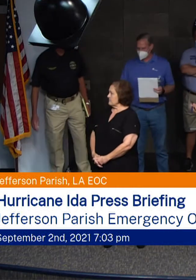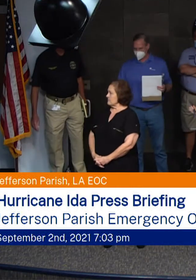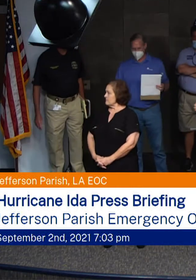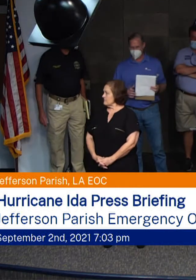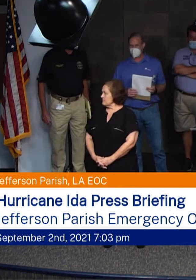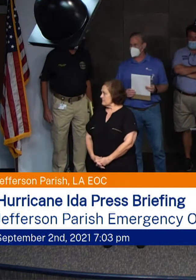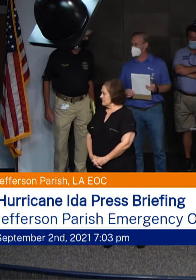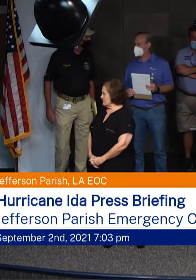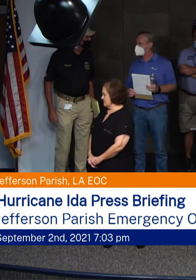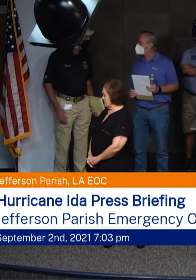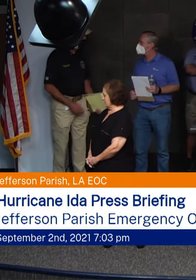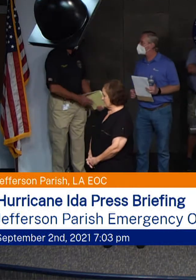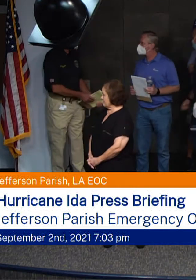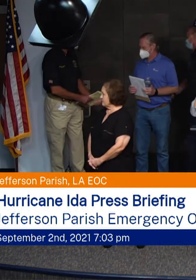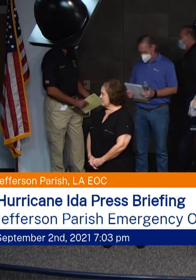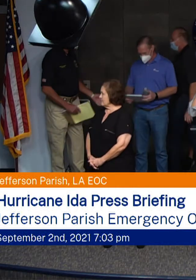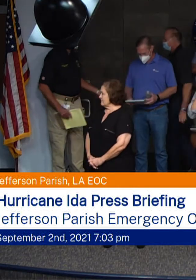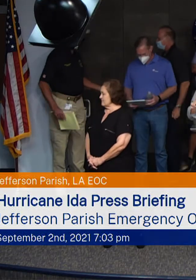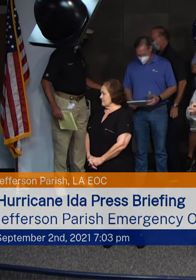Everybody's here? Ready?